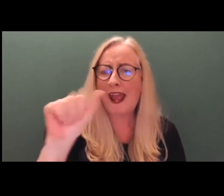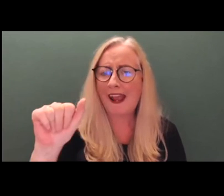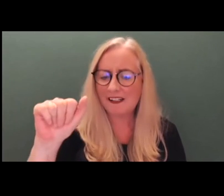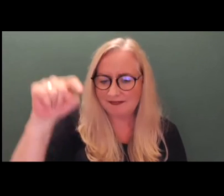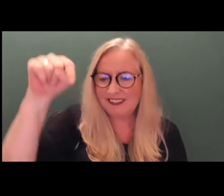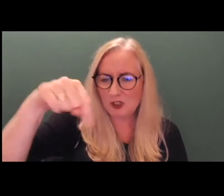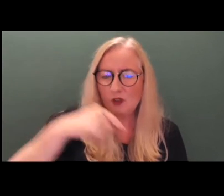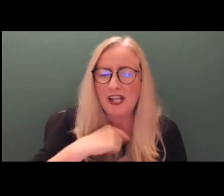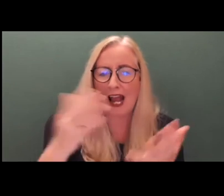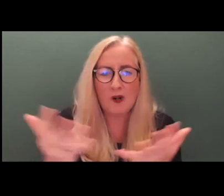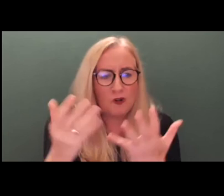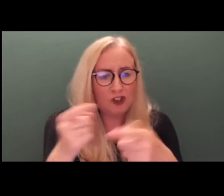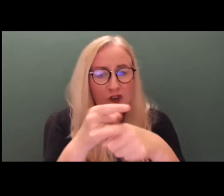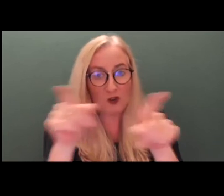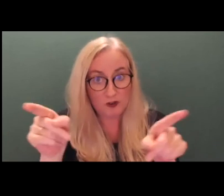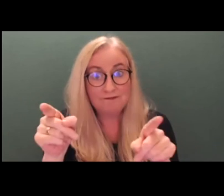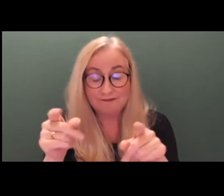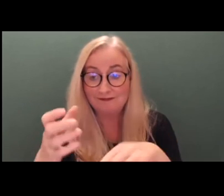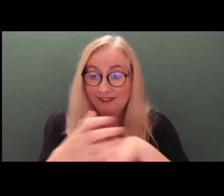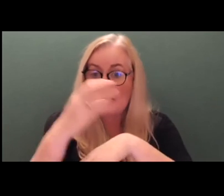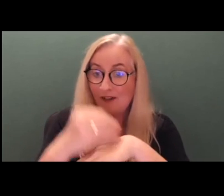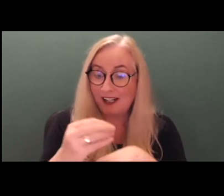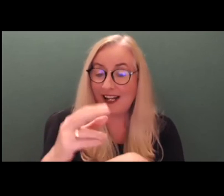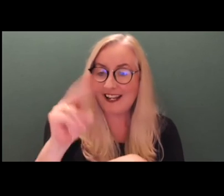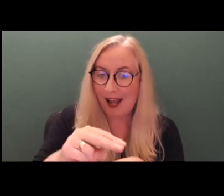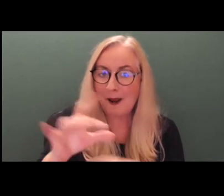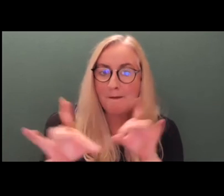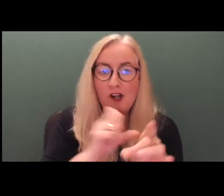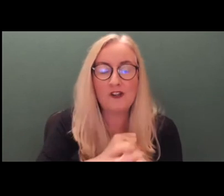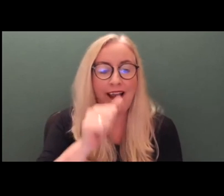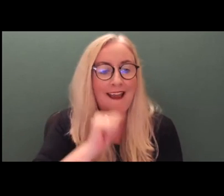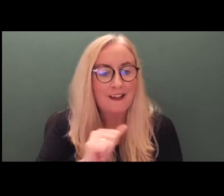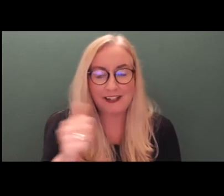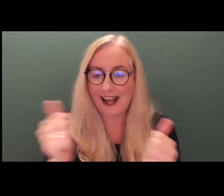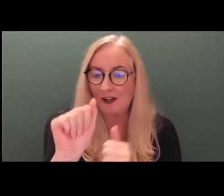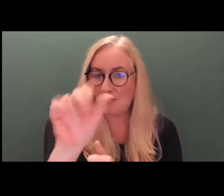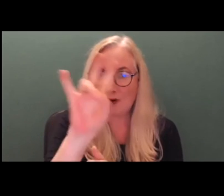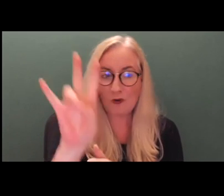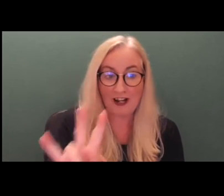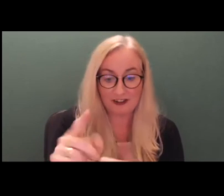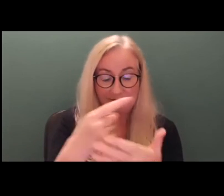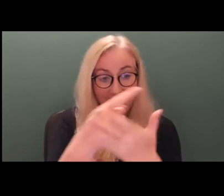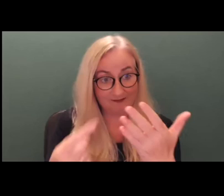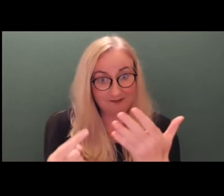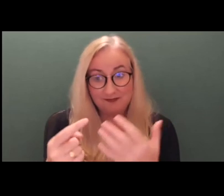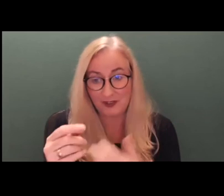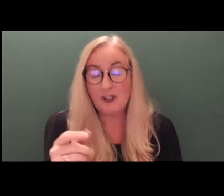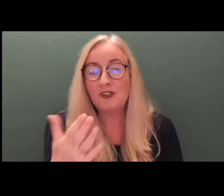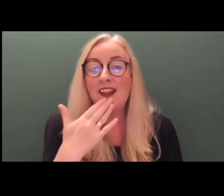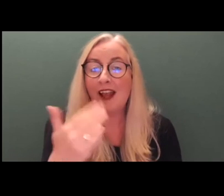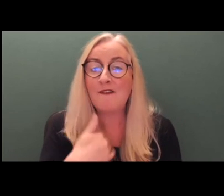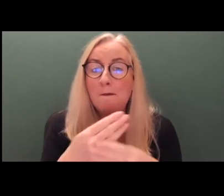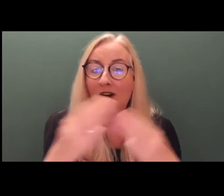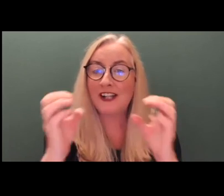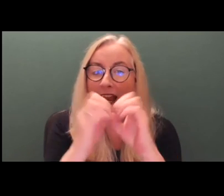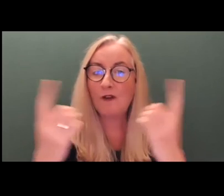encourage you to do that wherever you can so we can answer as many of these questions as possible. So thank you very much to everyone